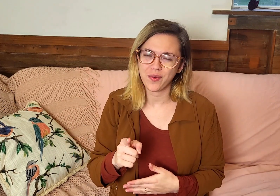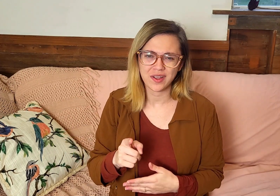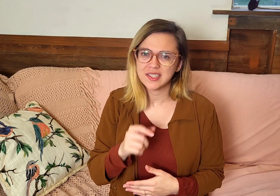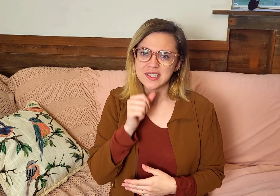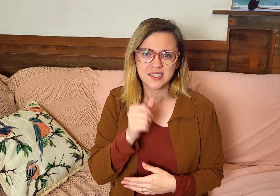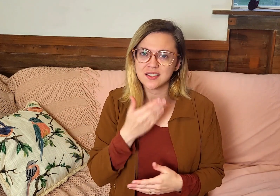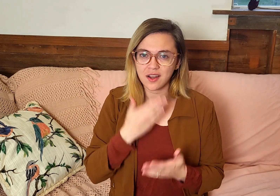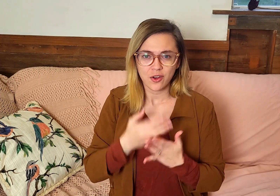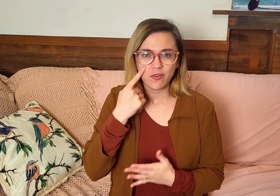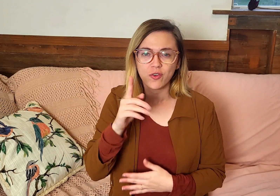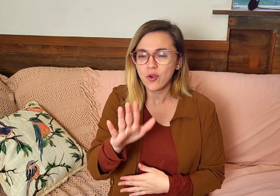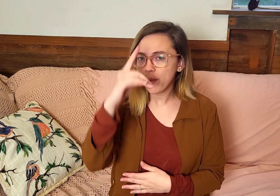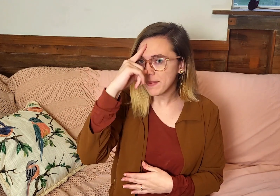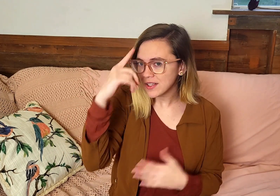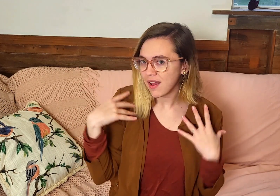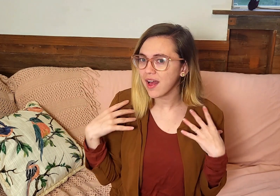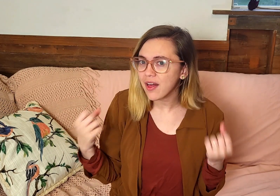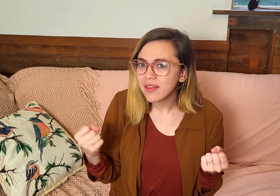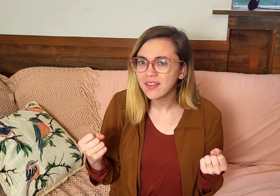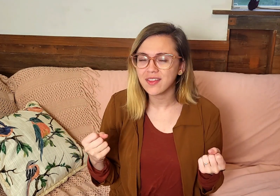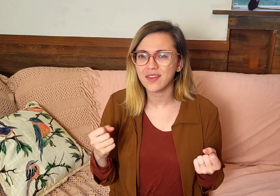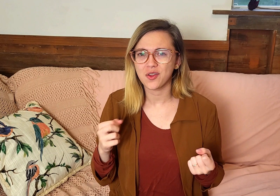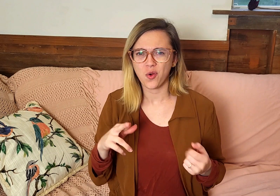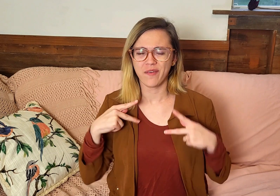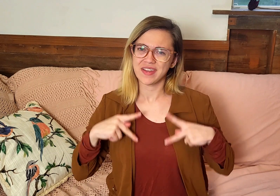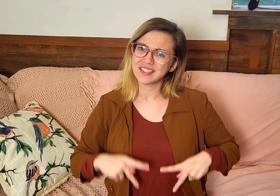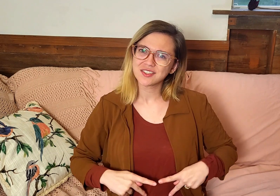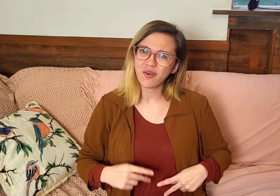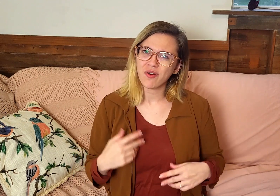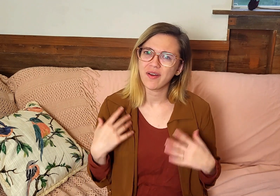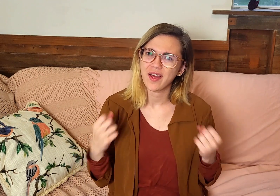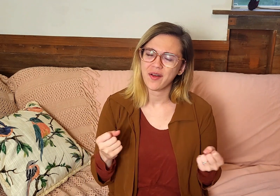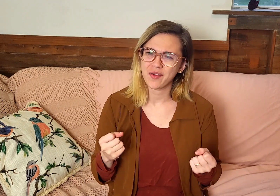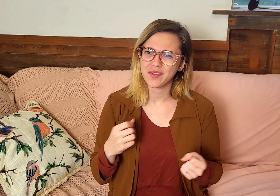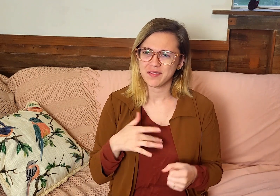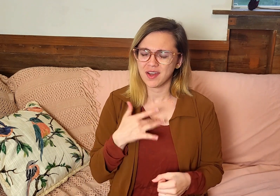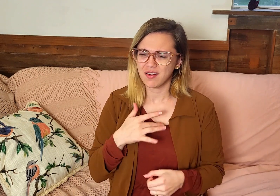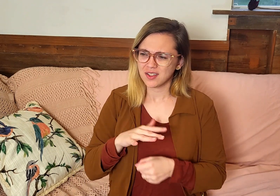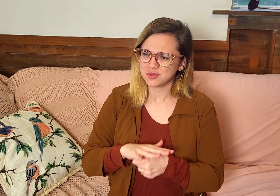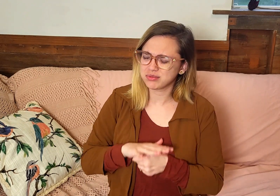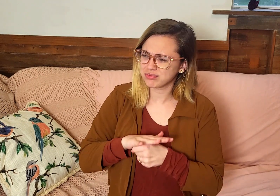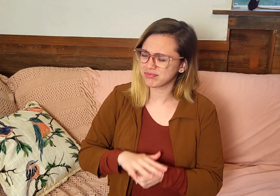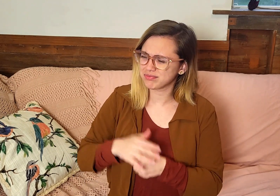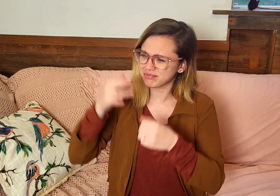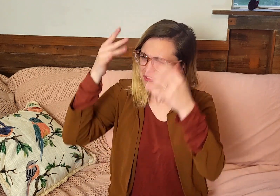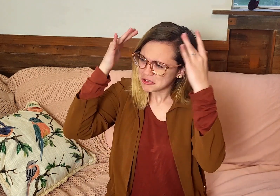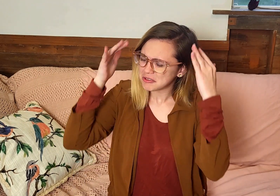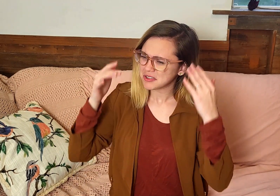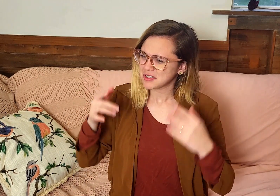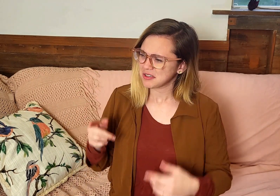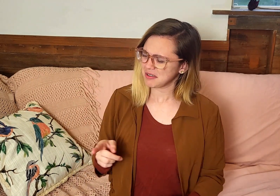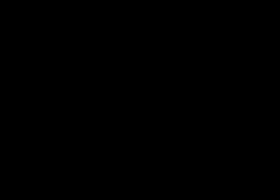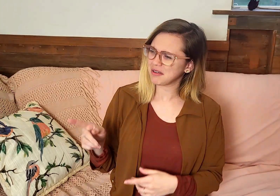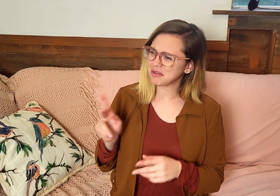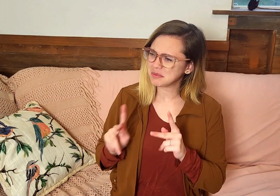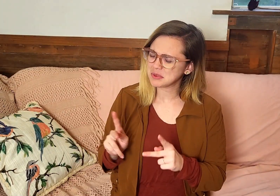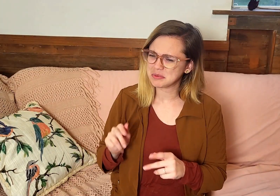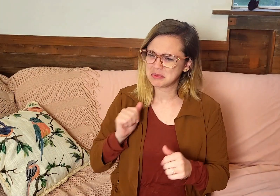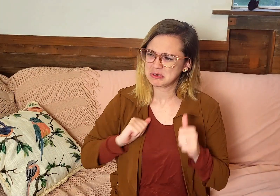That's just not good for you. It's not good for your mental health or your physical health. Just feeling that stress and that overwhelm of,